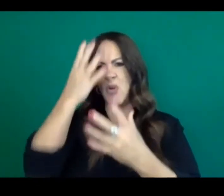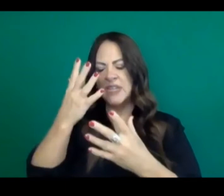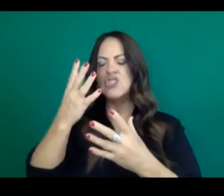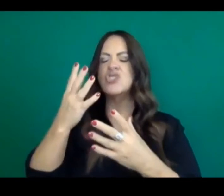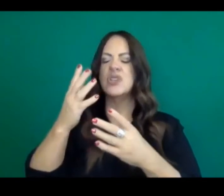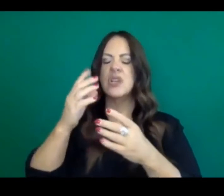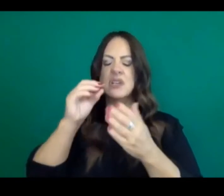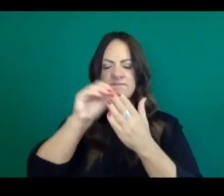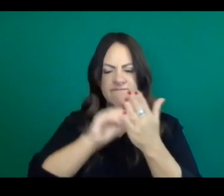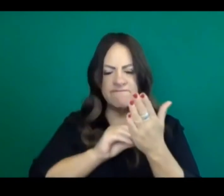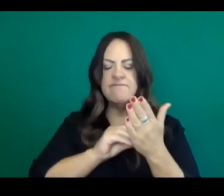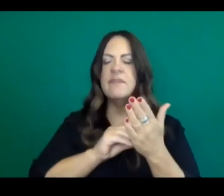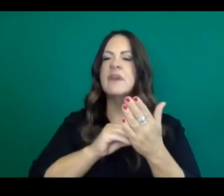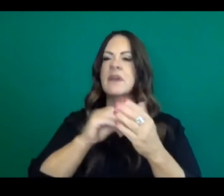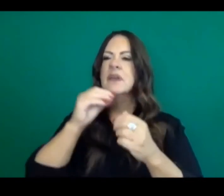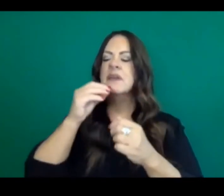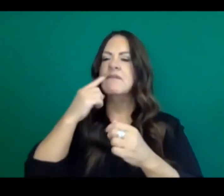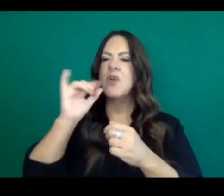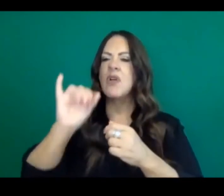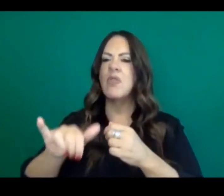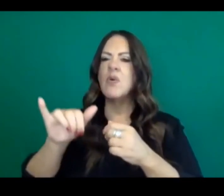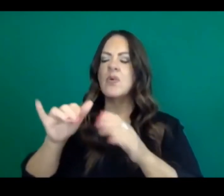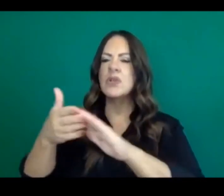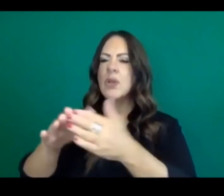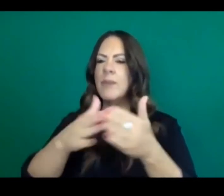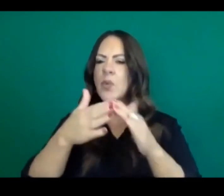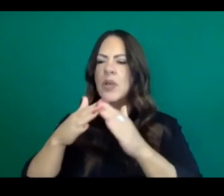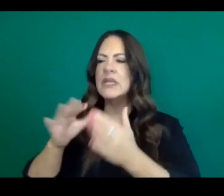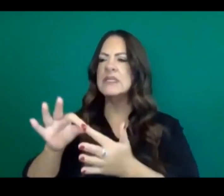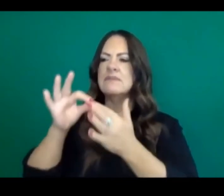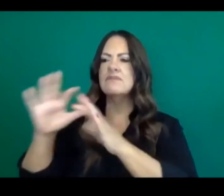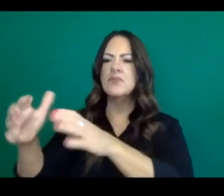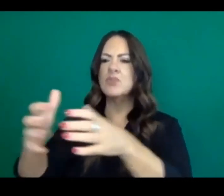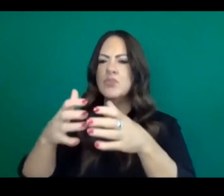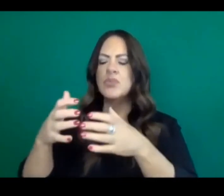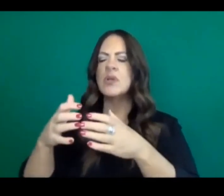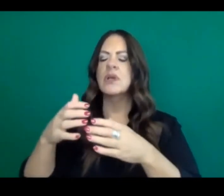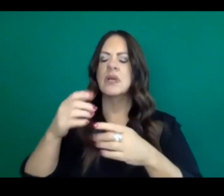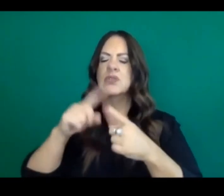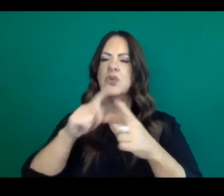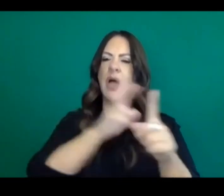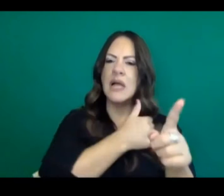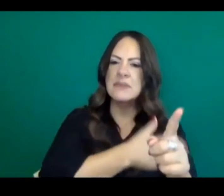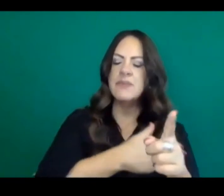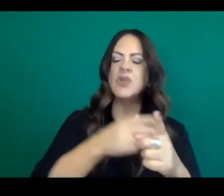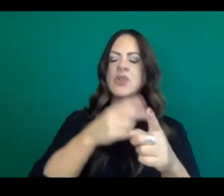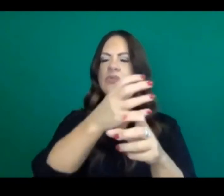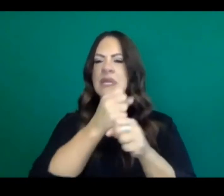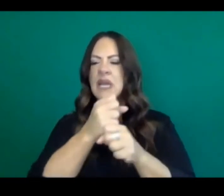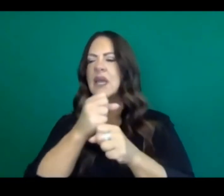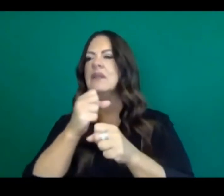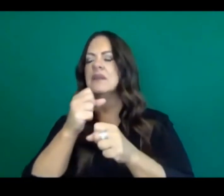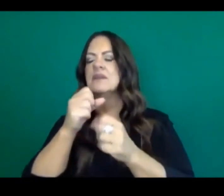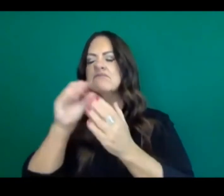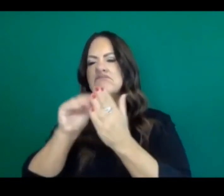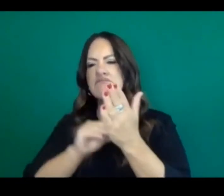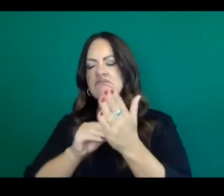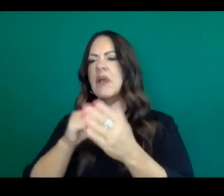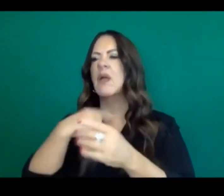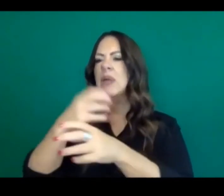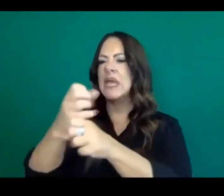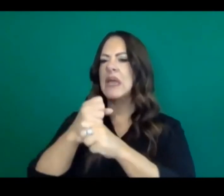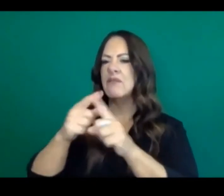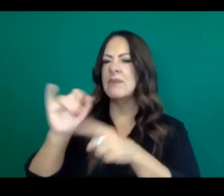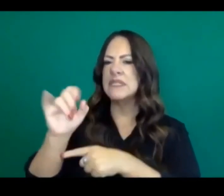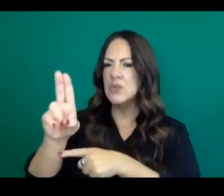without that information. You speak to some of the Central Valley health officers and leaders, we learned that those cases